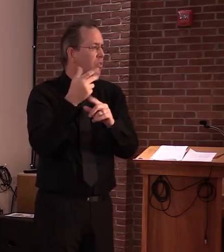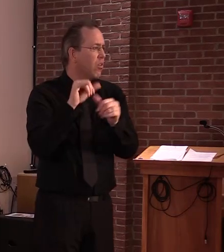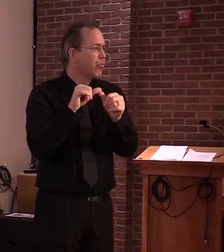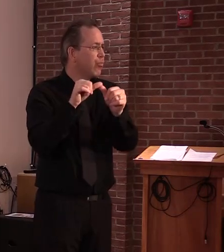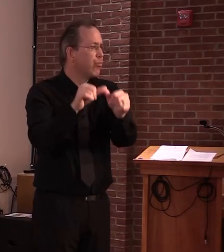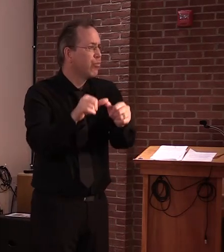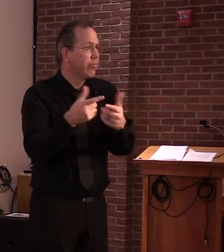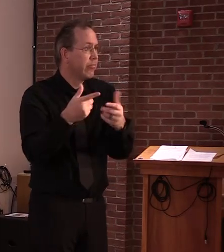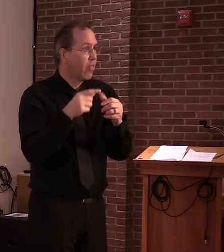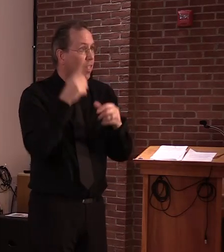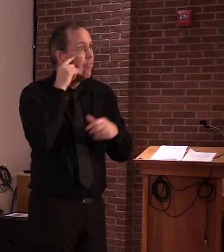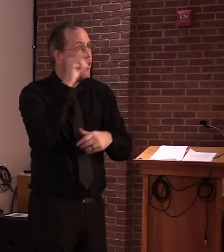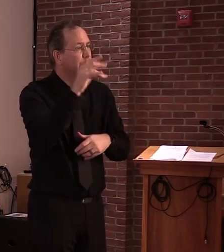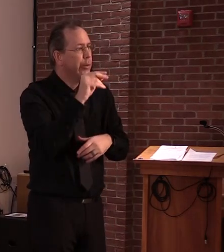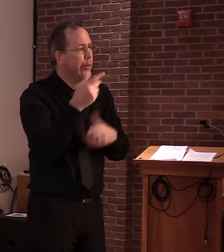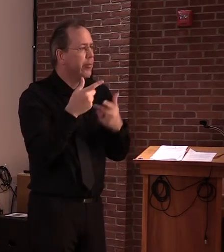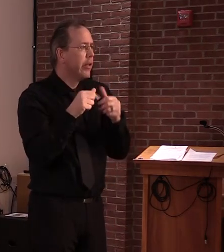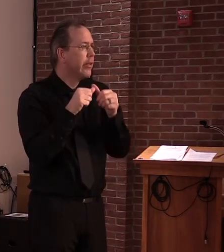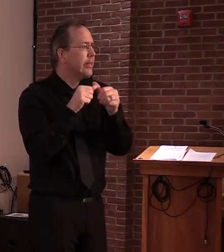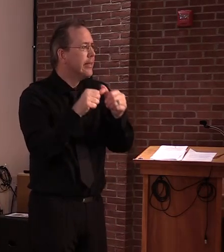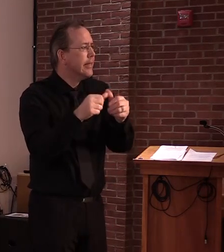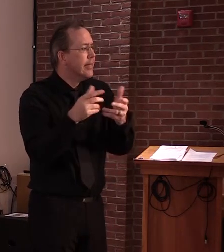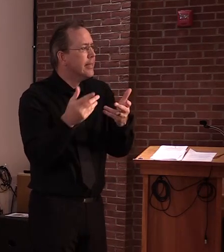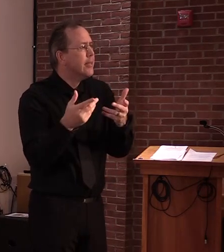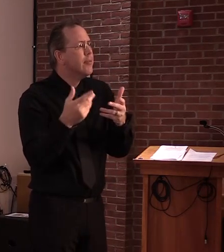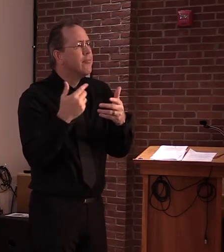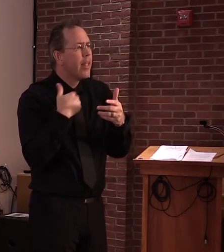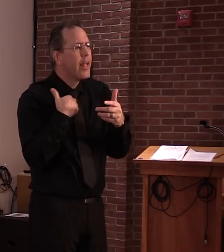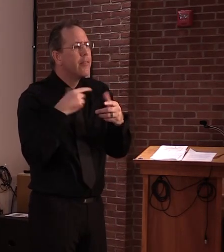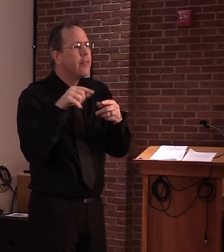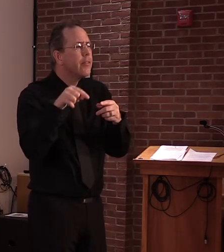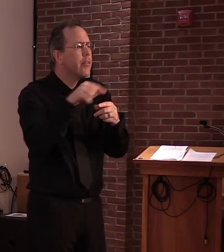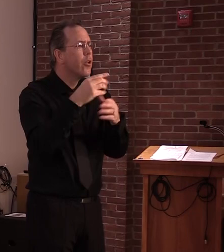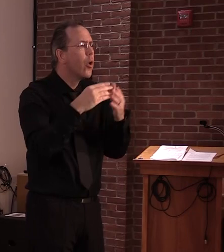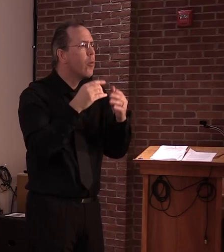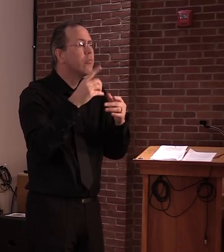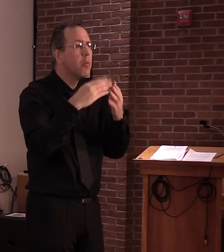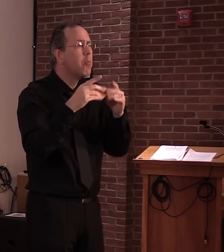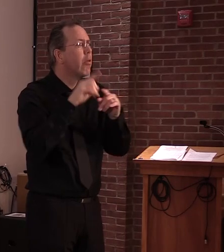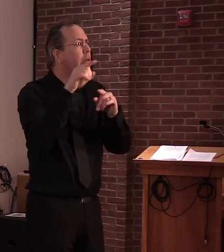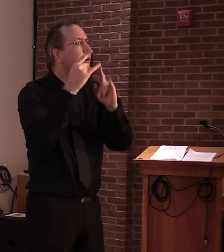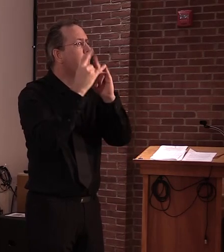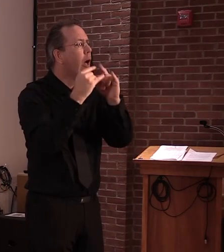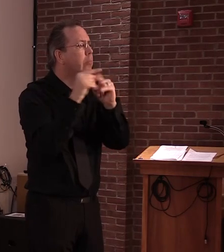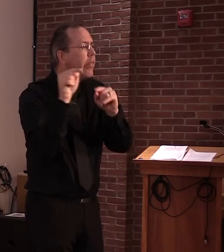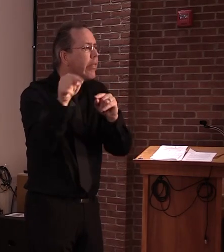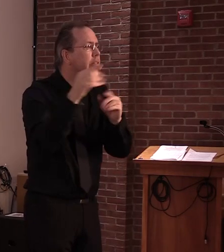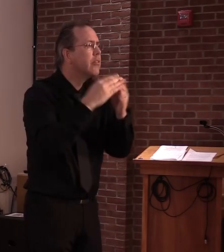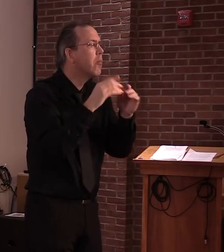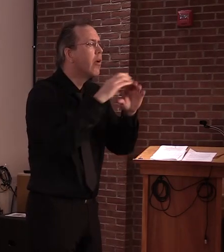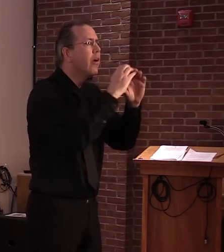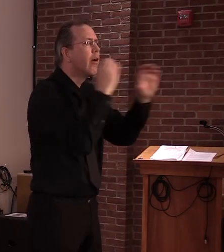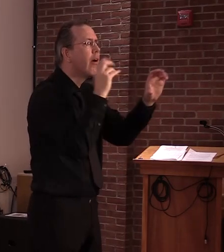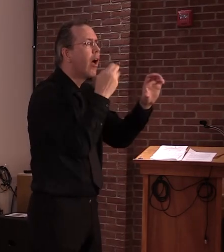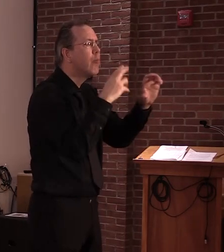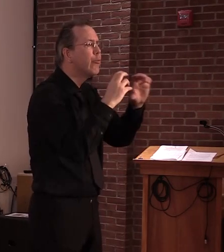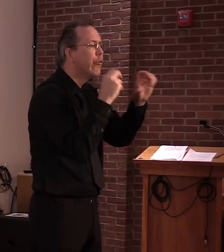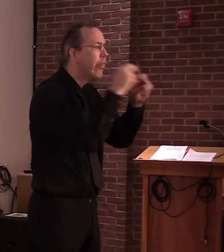we cannot have people in, uh, motels as the permanent solution for homeless, uh,